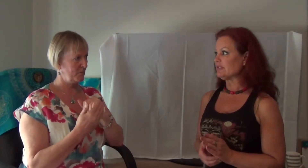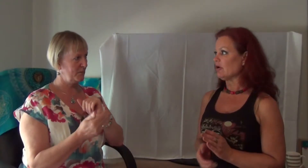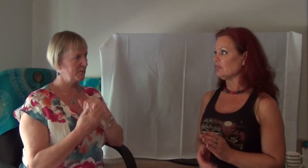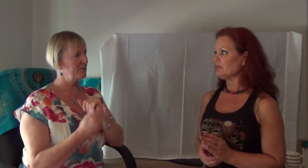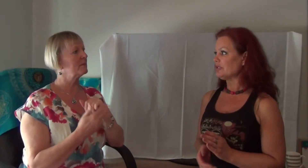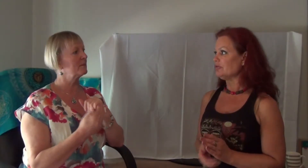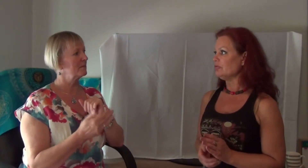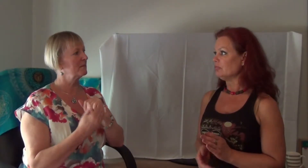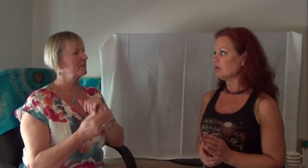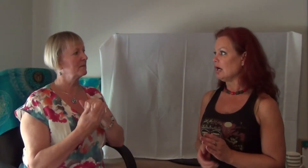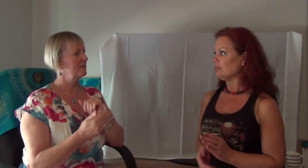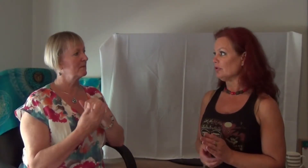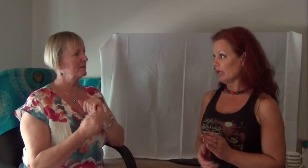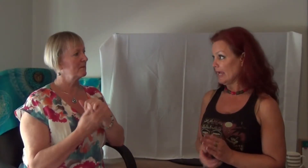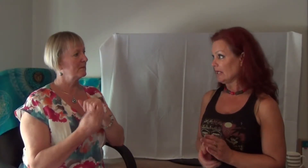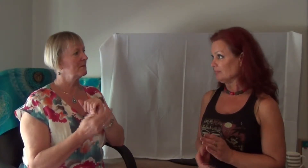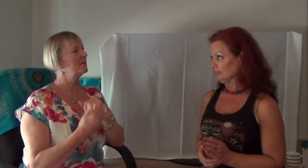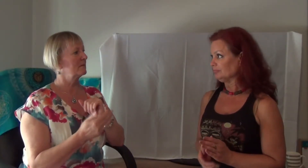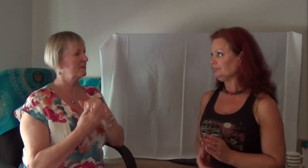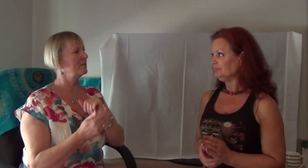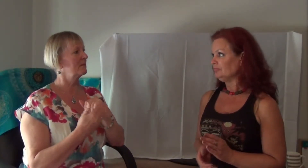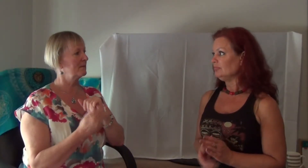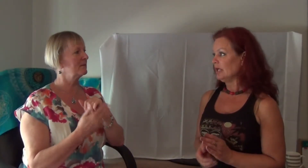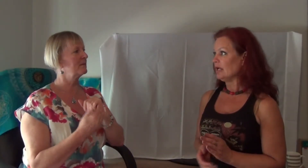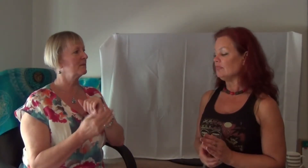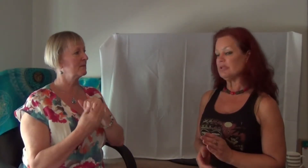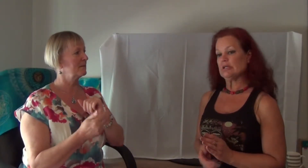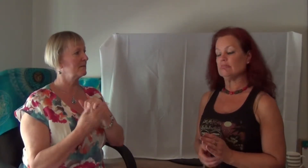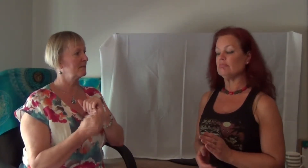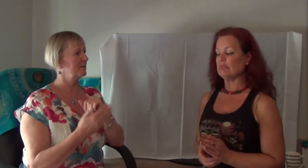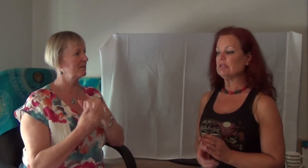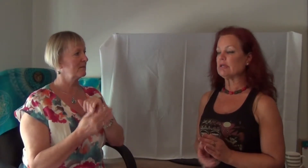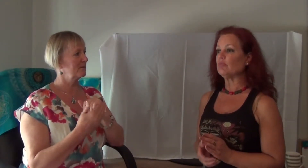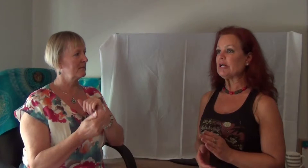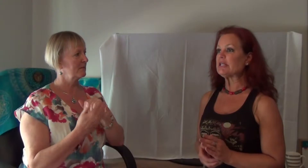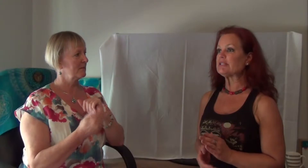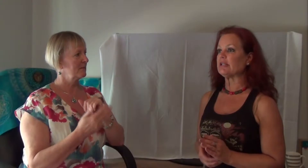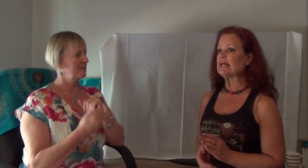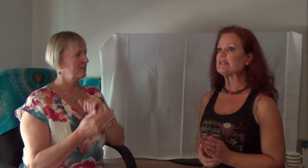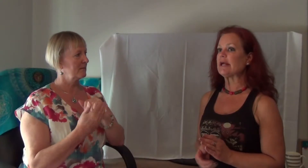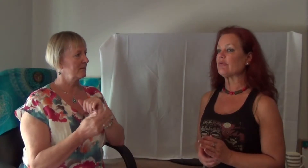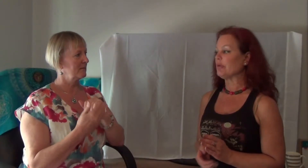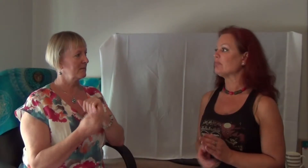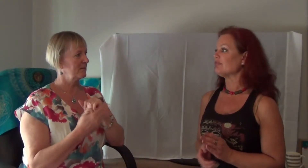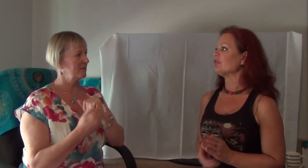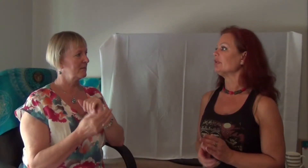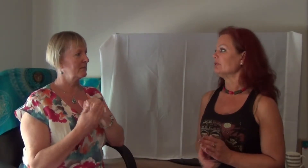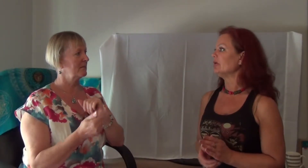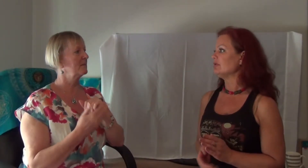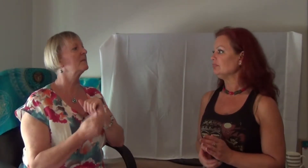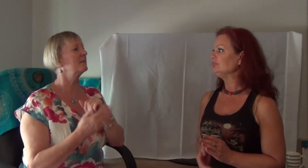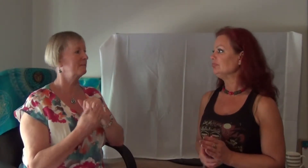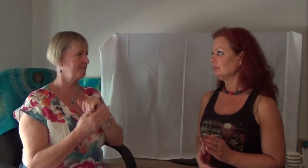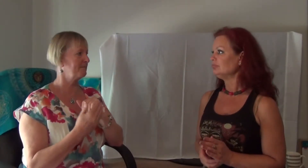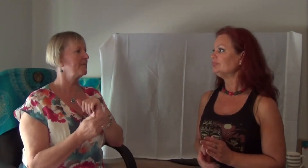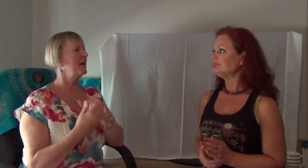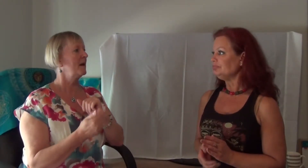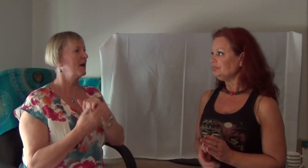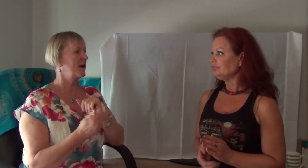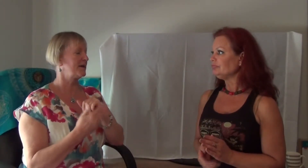slope to look at it and in some ways that's the last thing I remember for a little bit. Okay